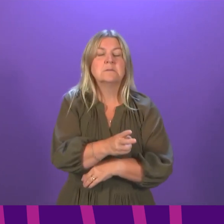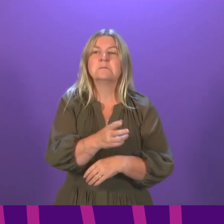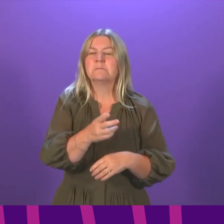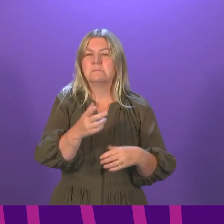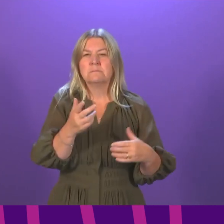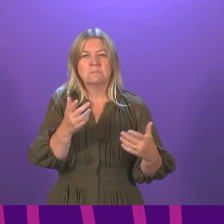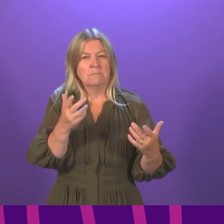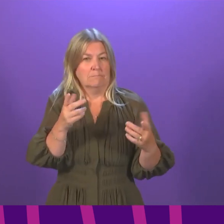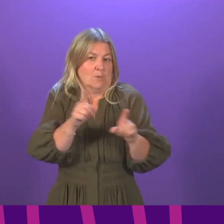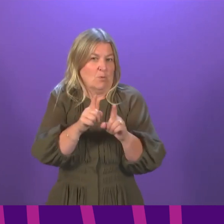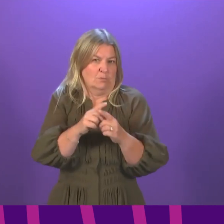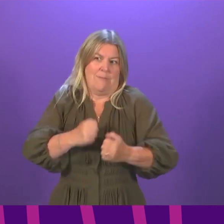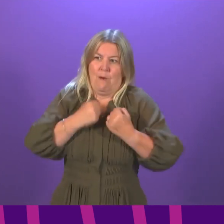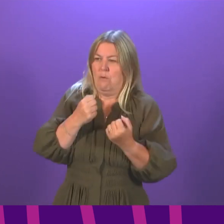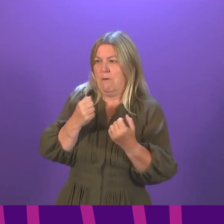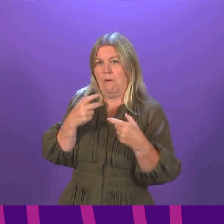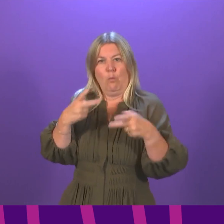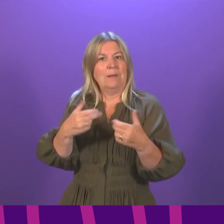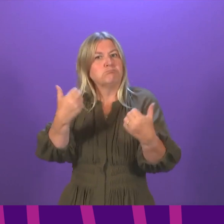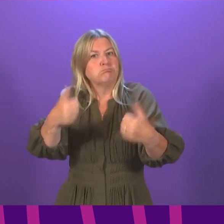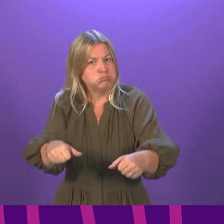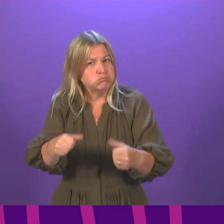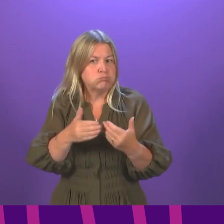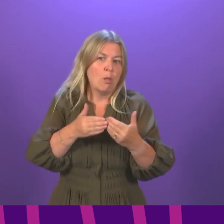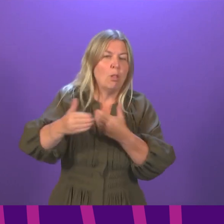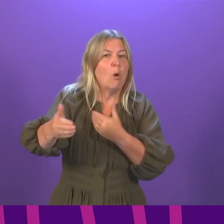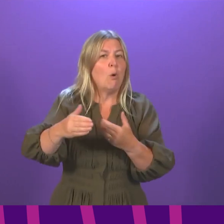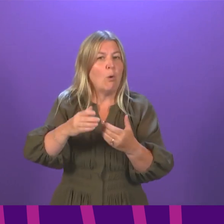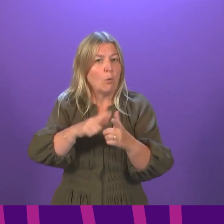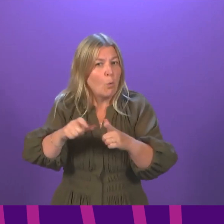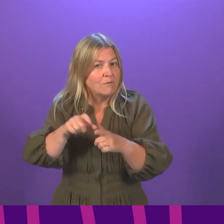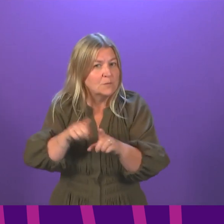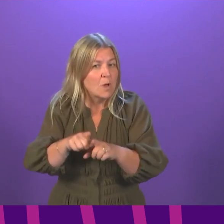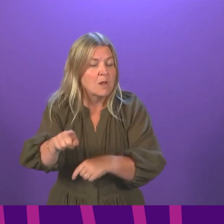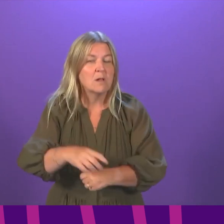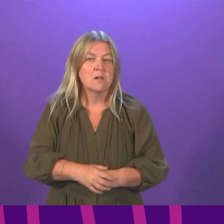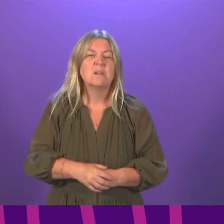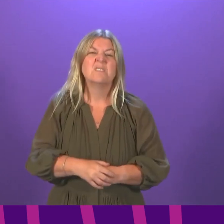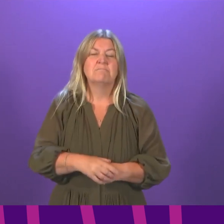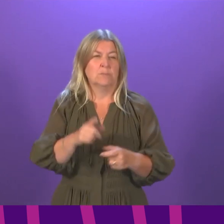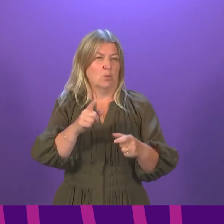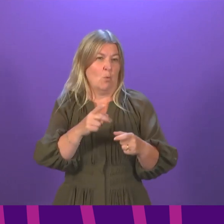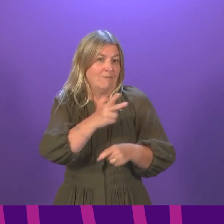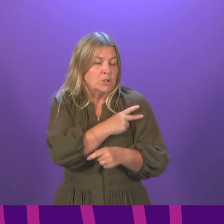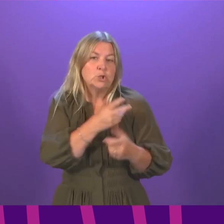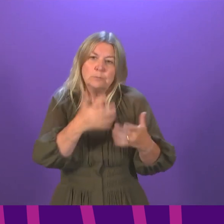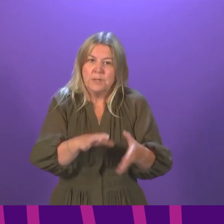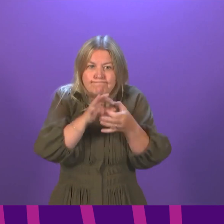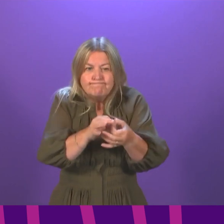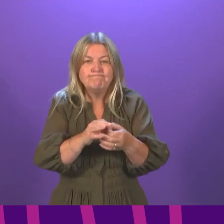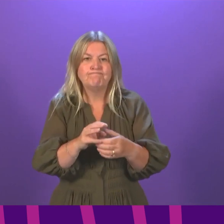our response to long COVID-19. Officials continue to engage with third-sector organisations and patient groups in order to